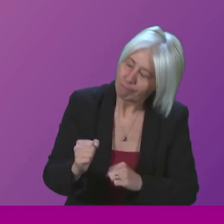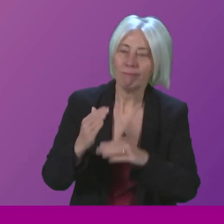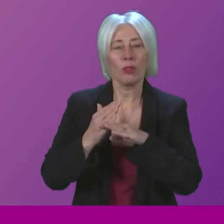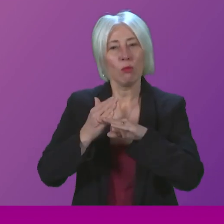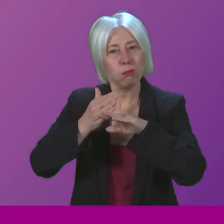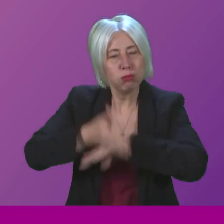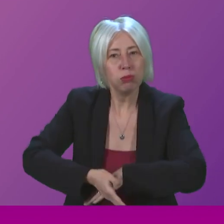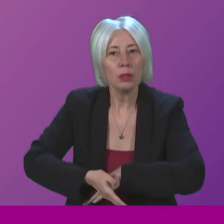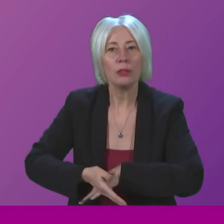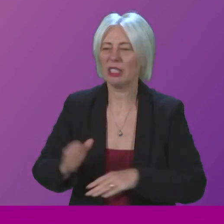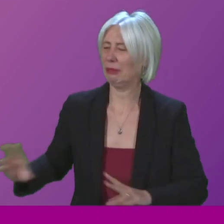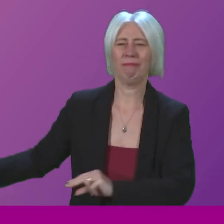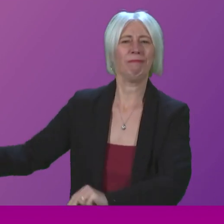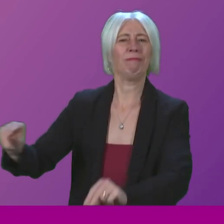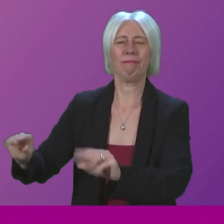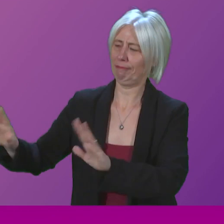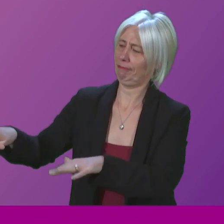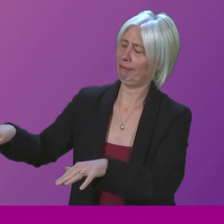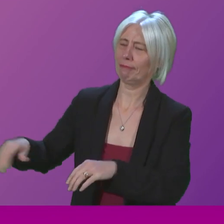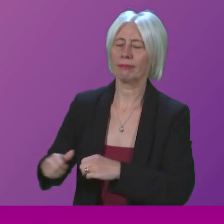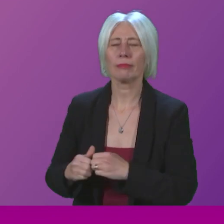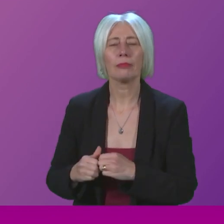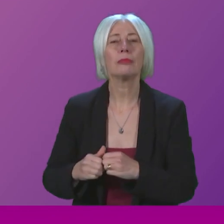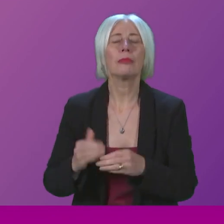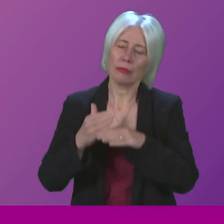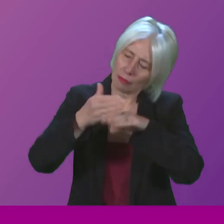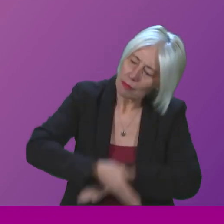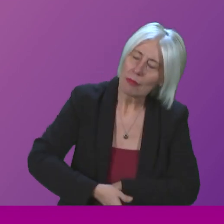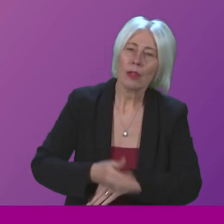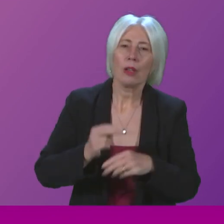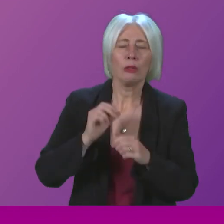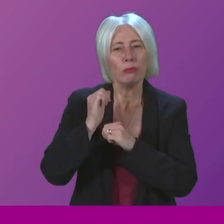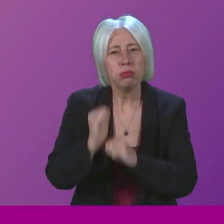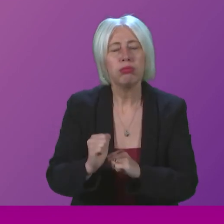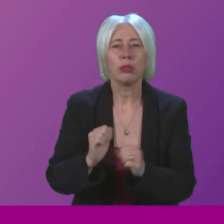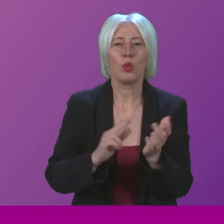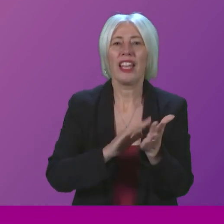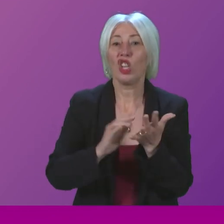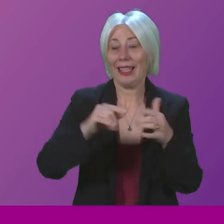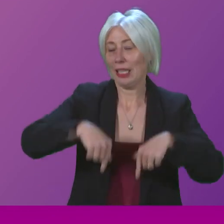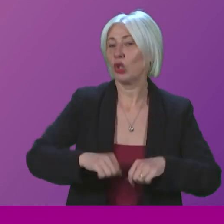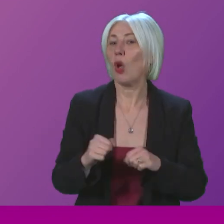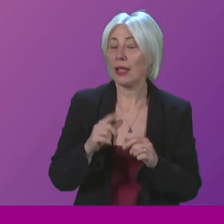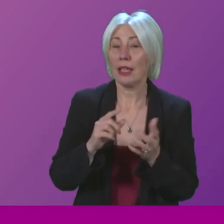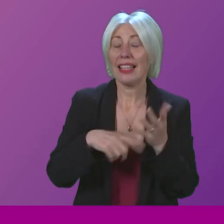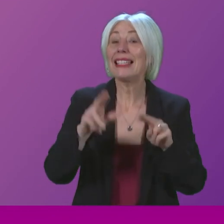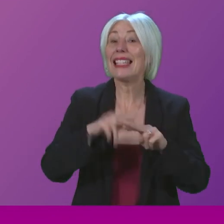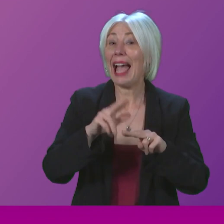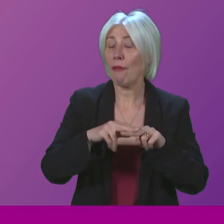of those in our National Health Service. Of course, staff numbers